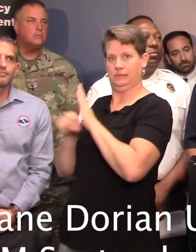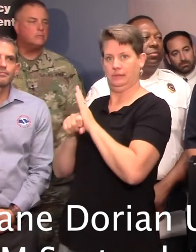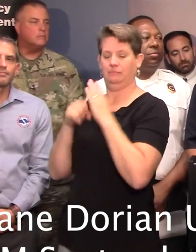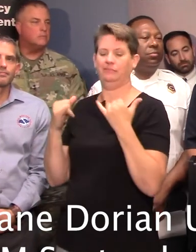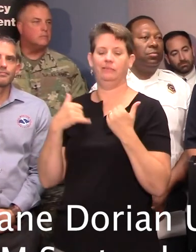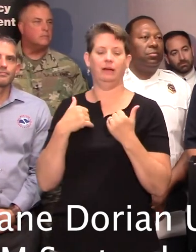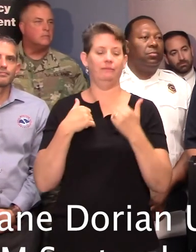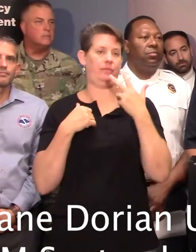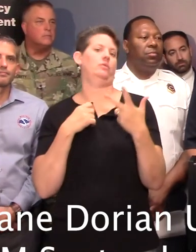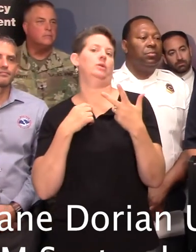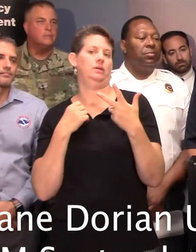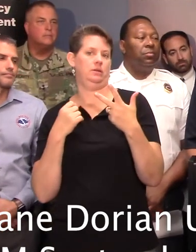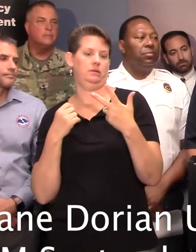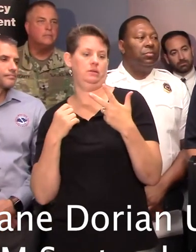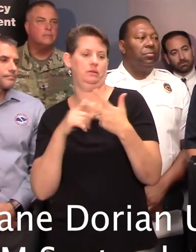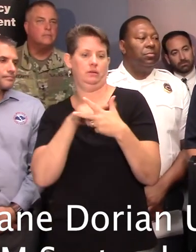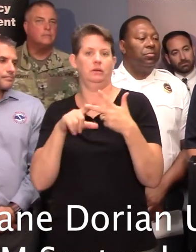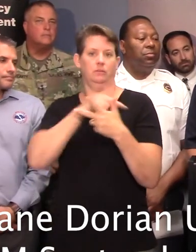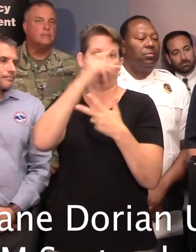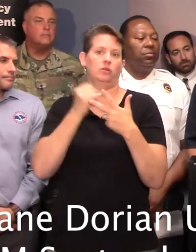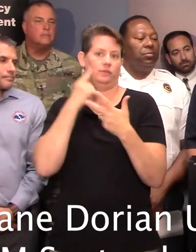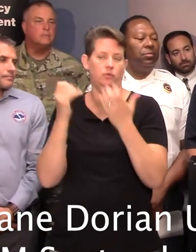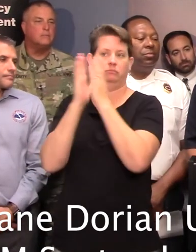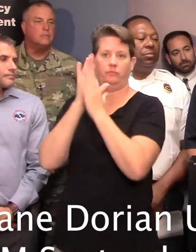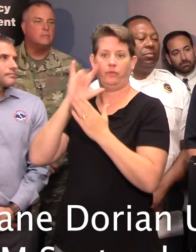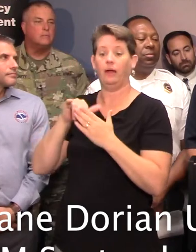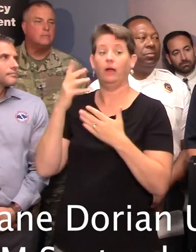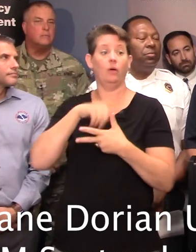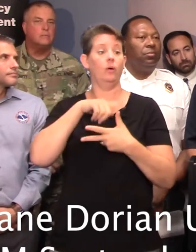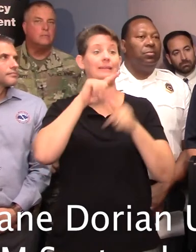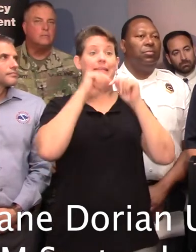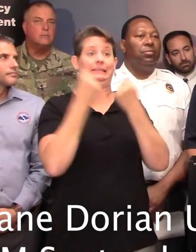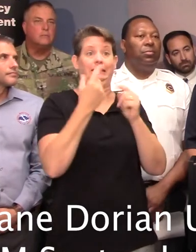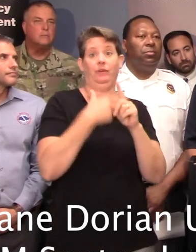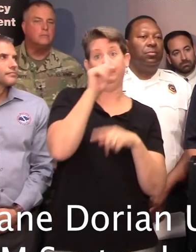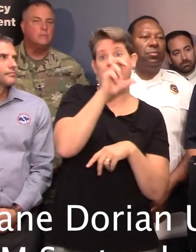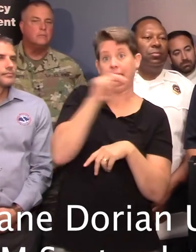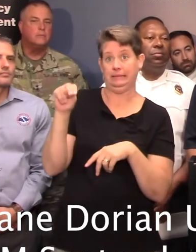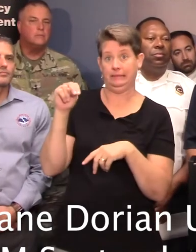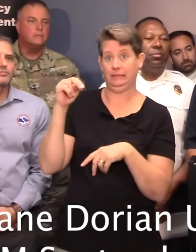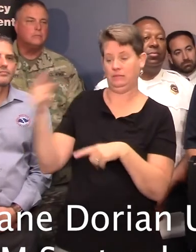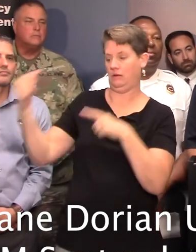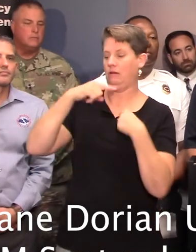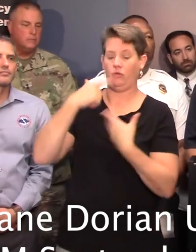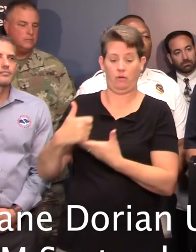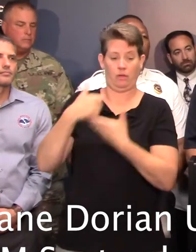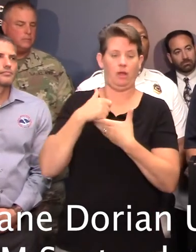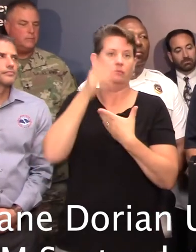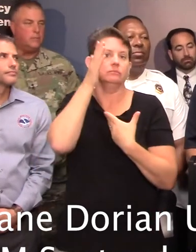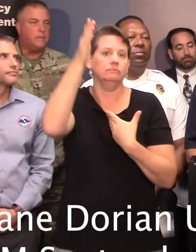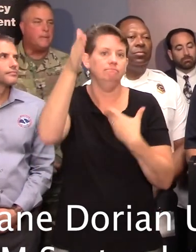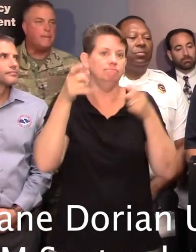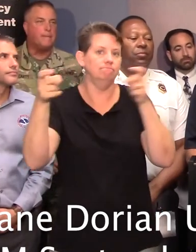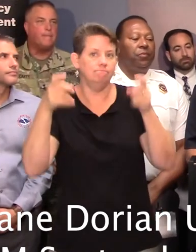active projects there. One is a team that came in from Tennessee to help us manage future EMAC